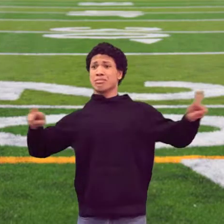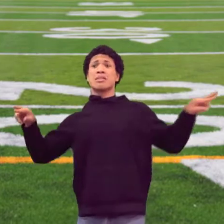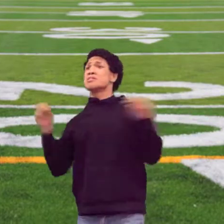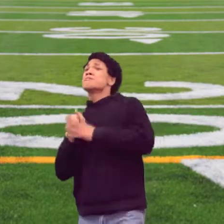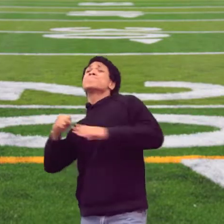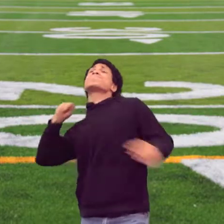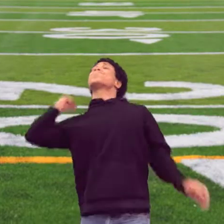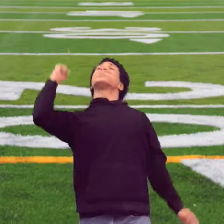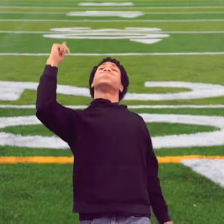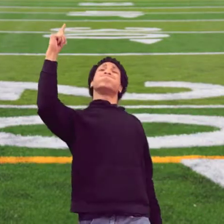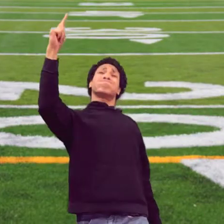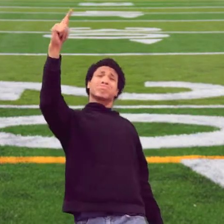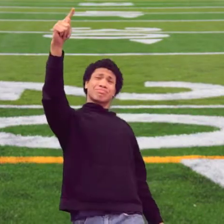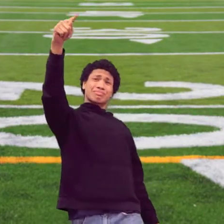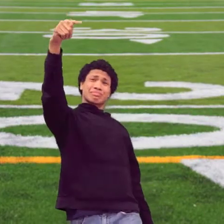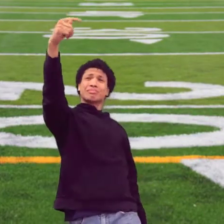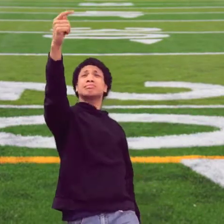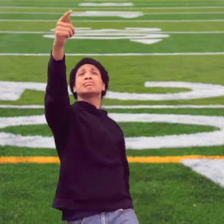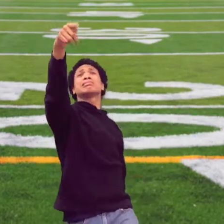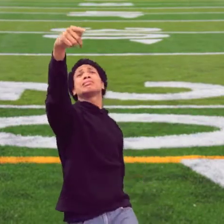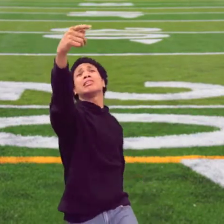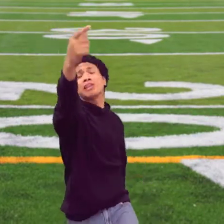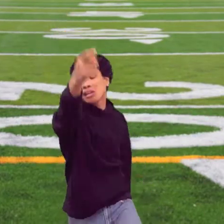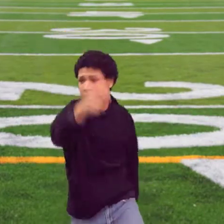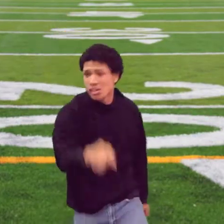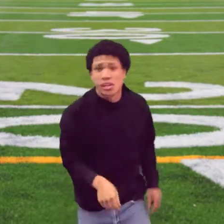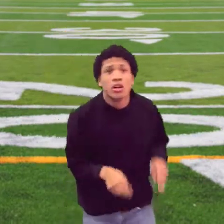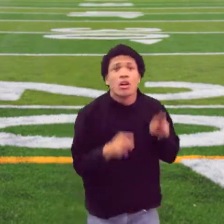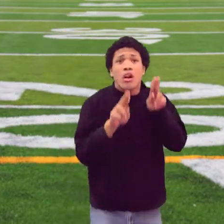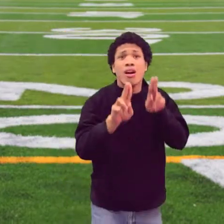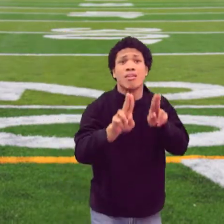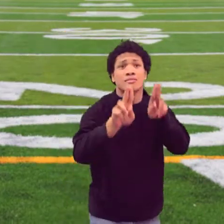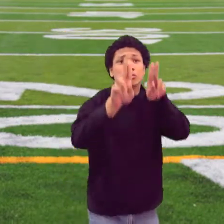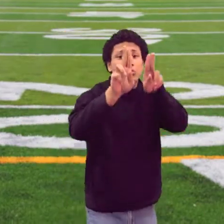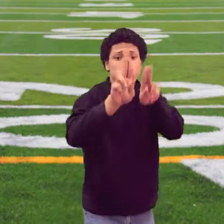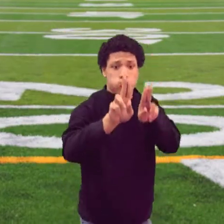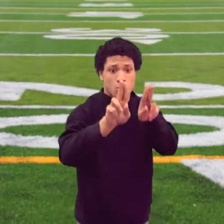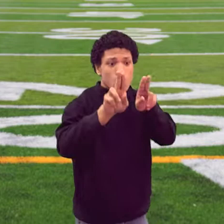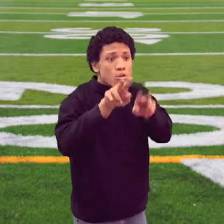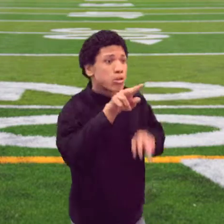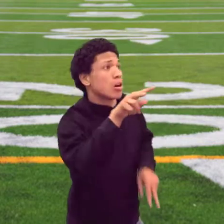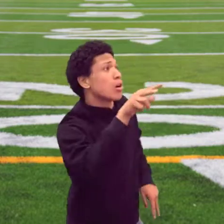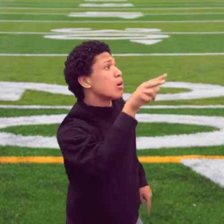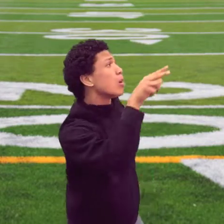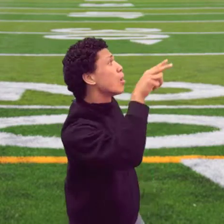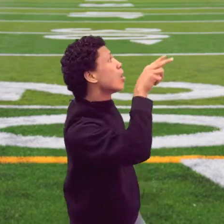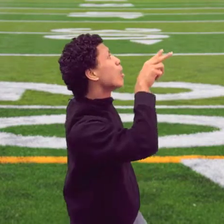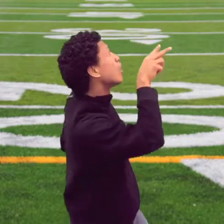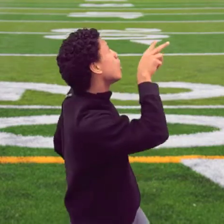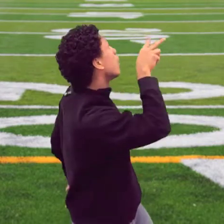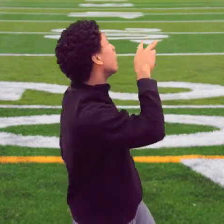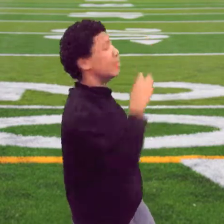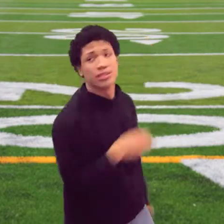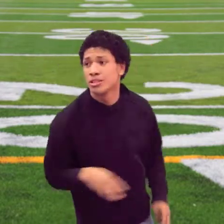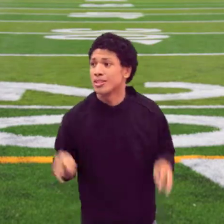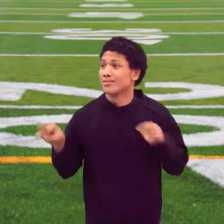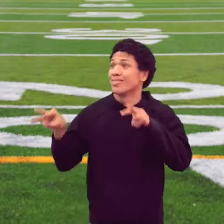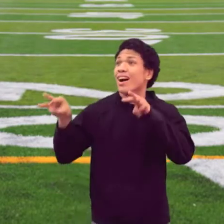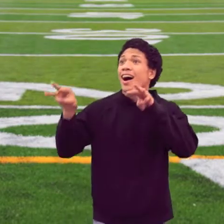Finish your nails. I it's a little bit. Oh, it's a little bit. I don't know why I didn't have that. Yeah, I'm trying to cut it. I just picked